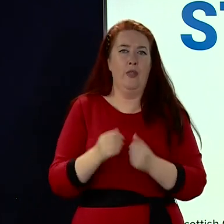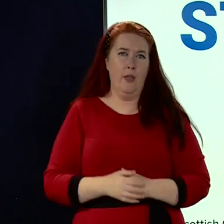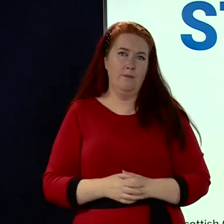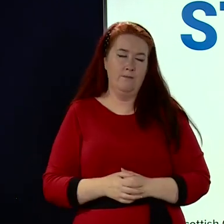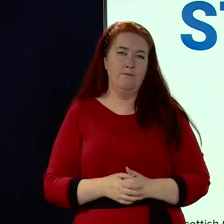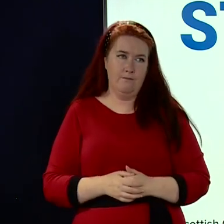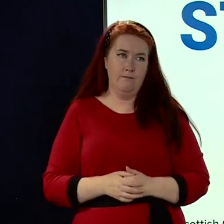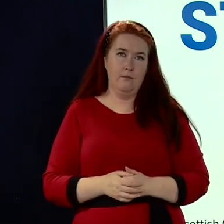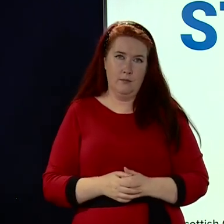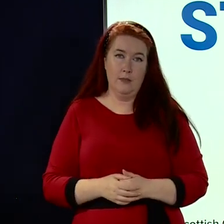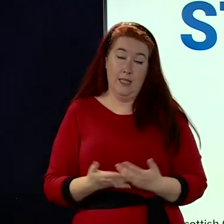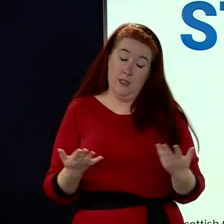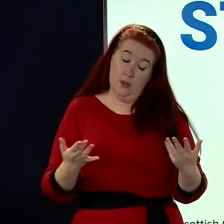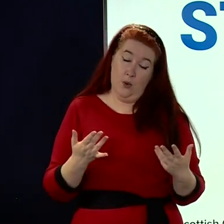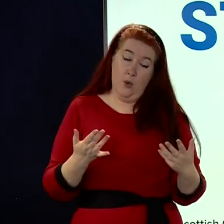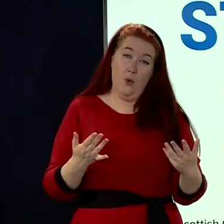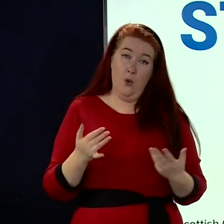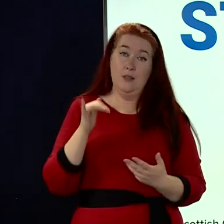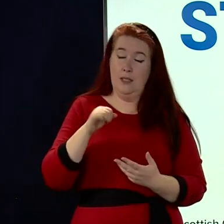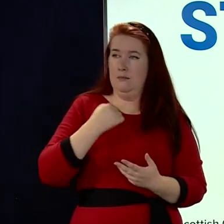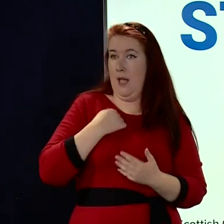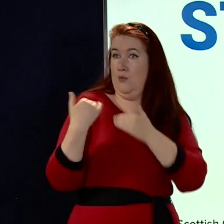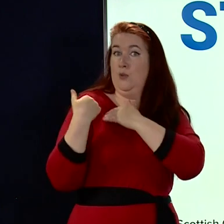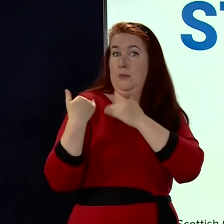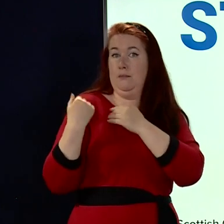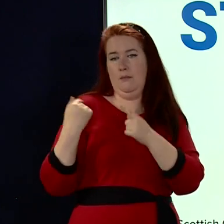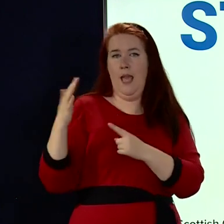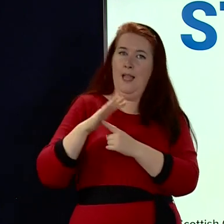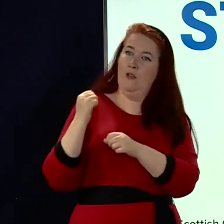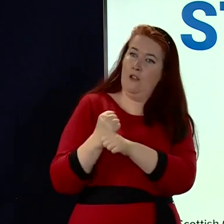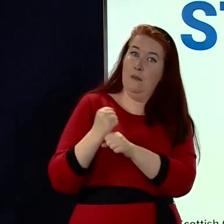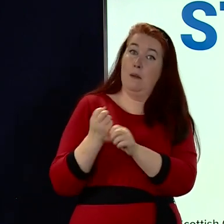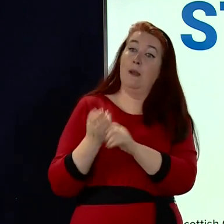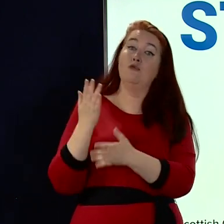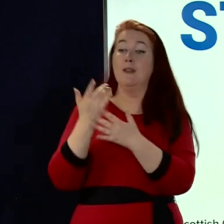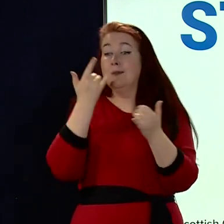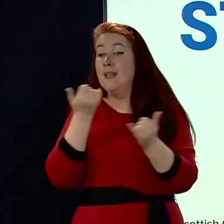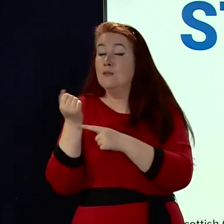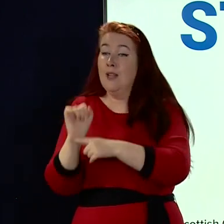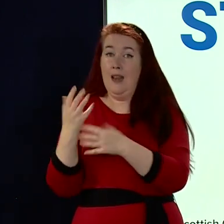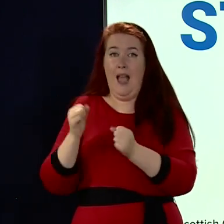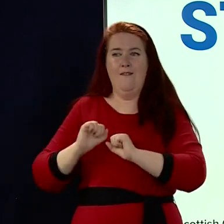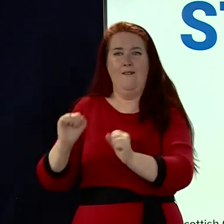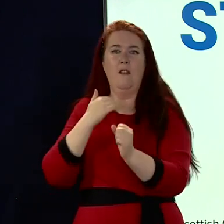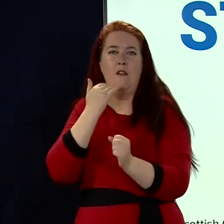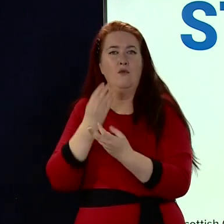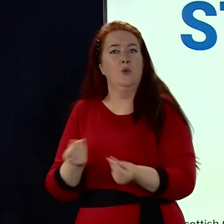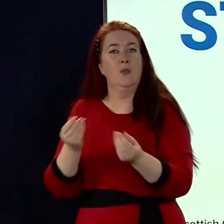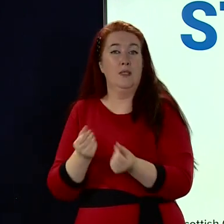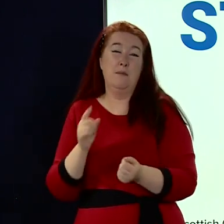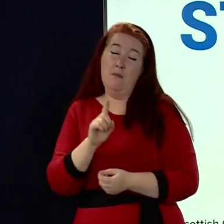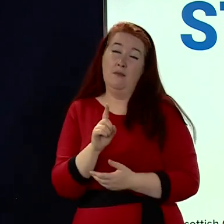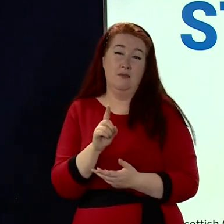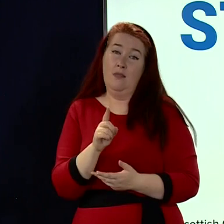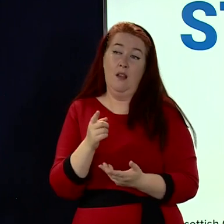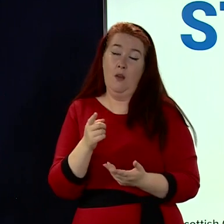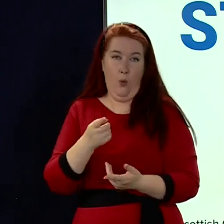principally my responsibility as head of the government to make sure Test and Protect is the resources it needs. But as with every other aspect of this virus, we can